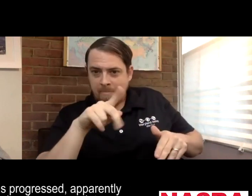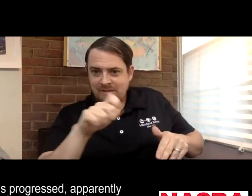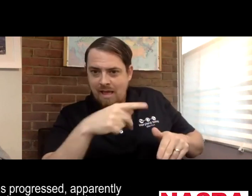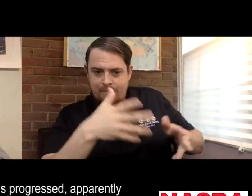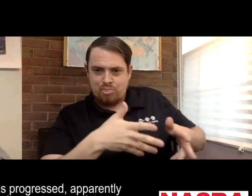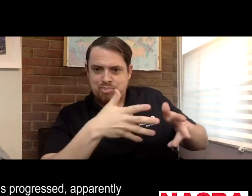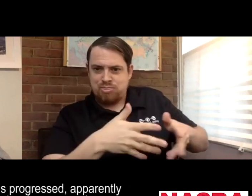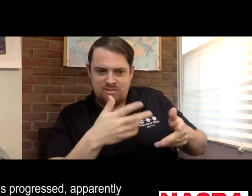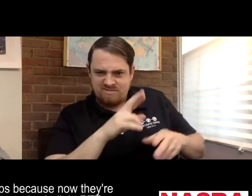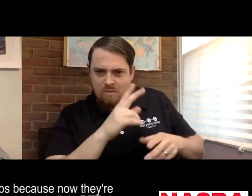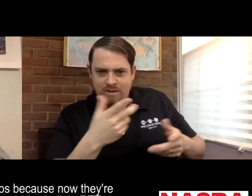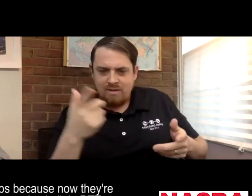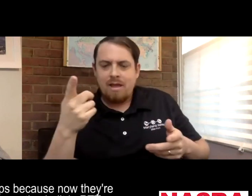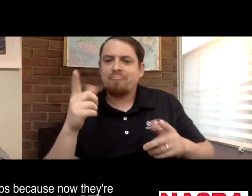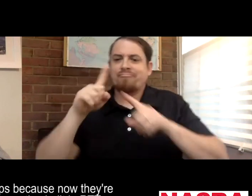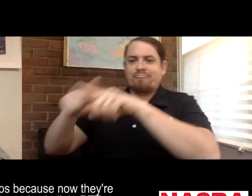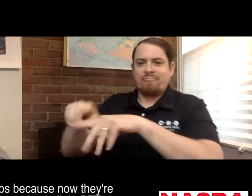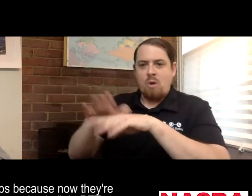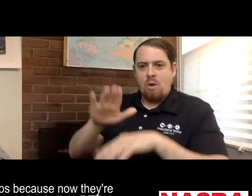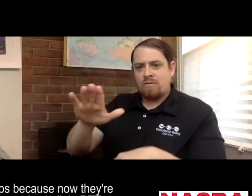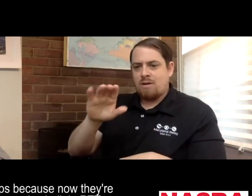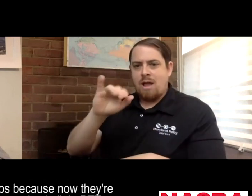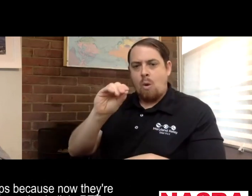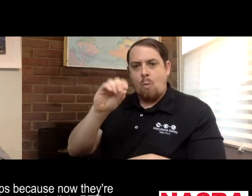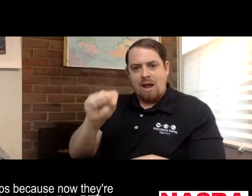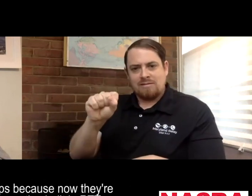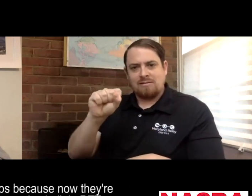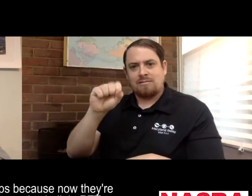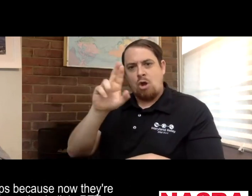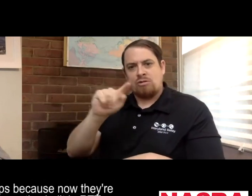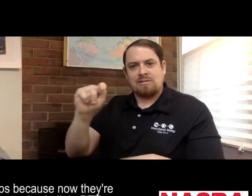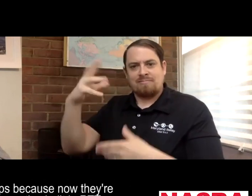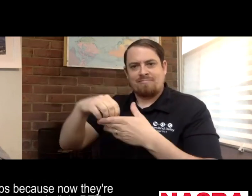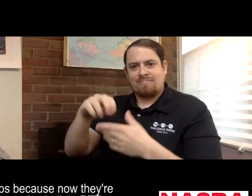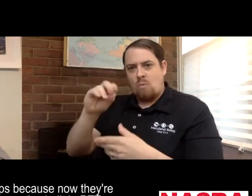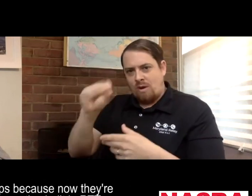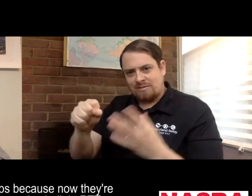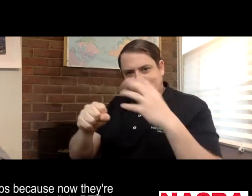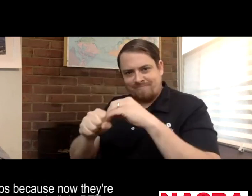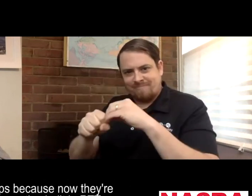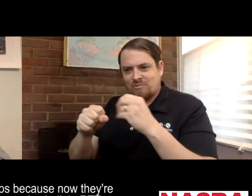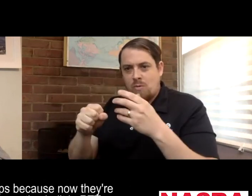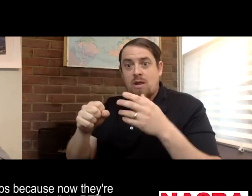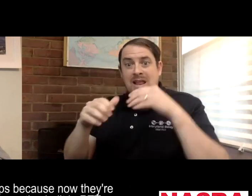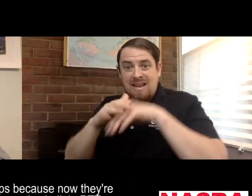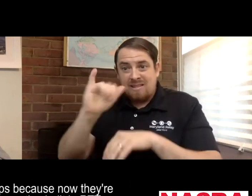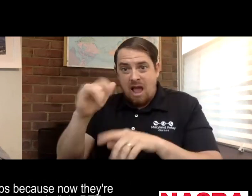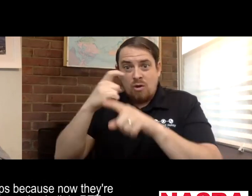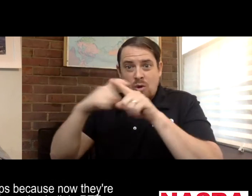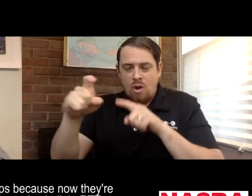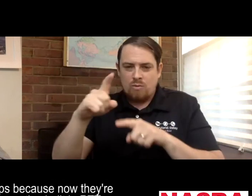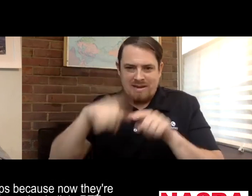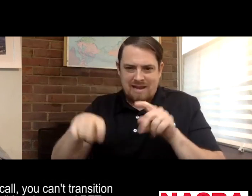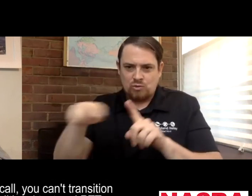haven't updated those said apps because it is now they're relying on the iOS, the native built-in RTT within their